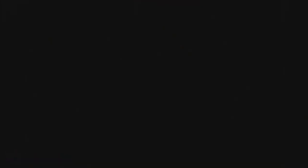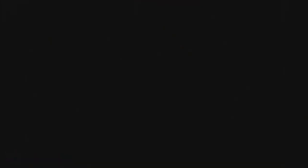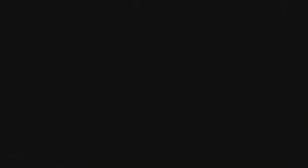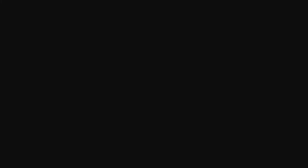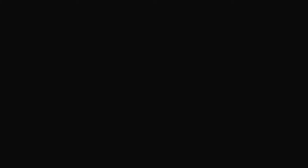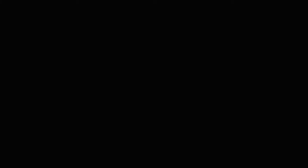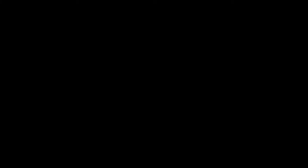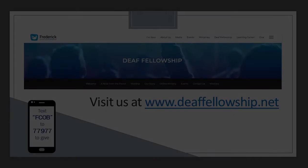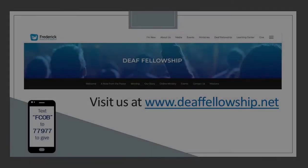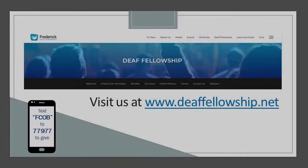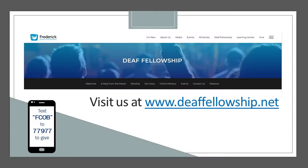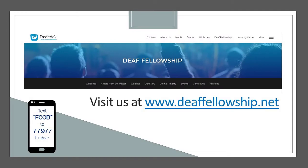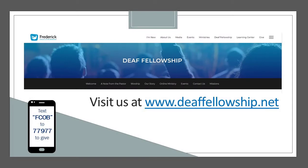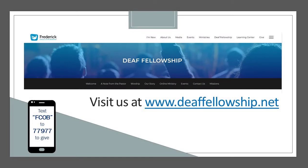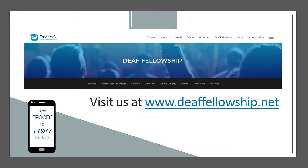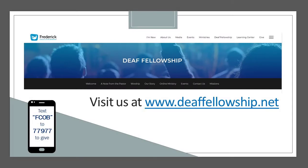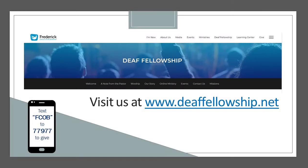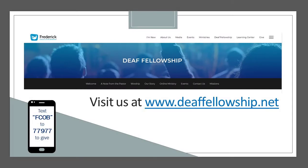Praise forever to